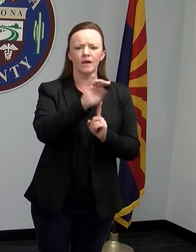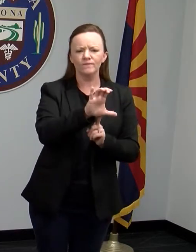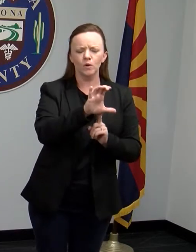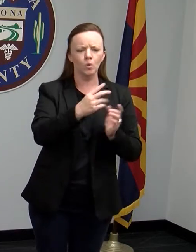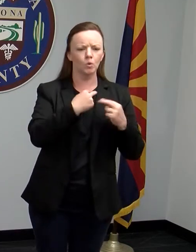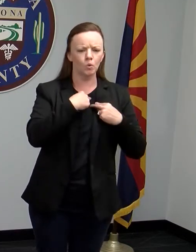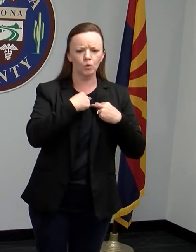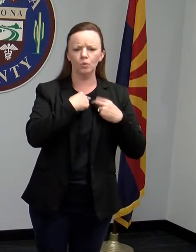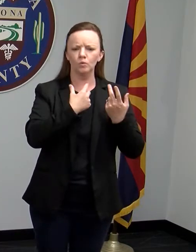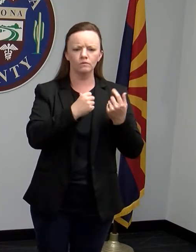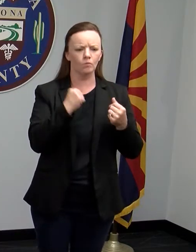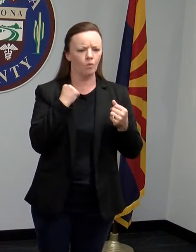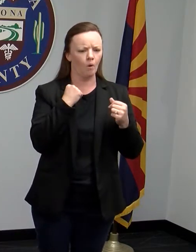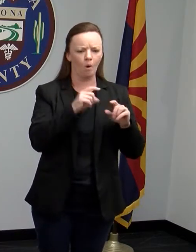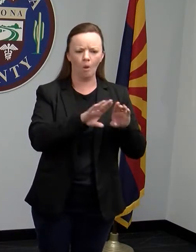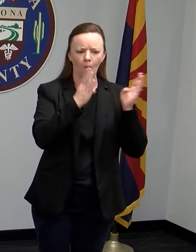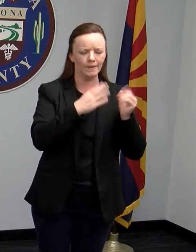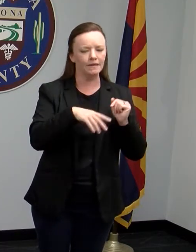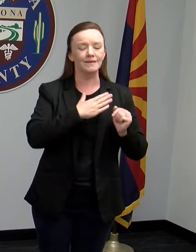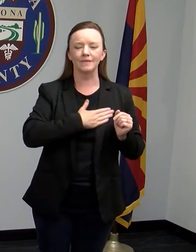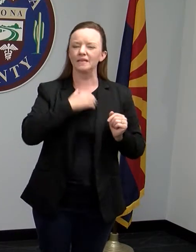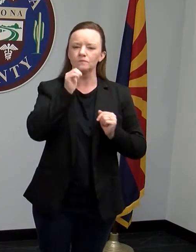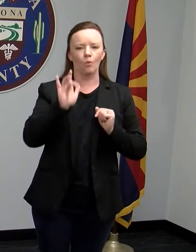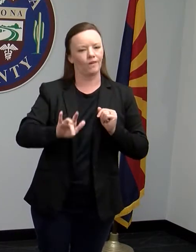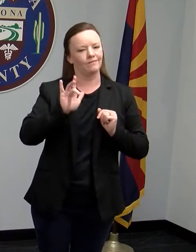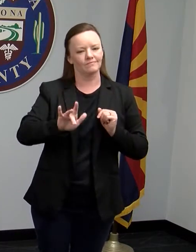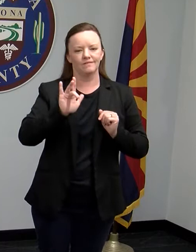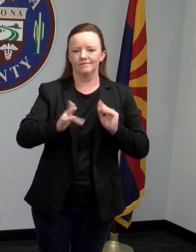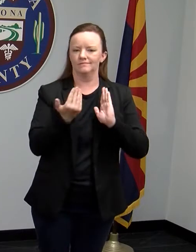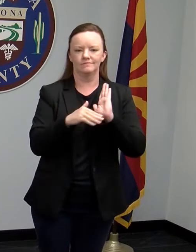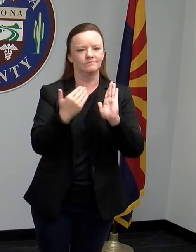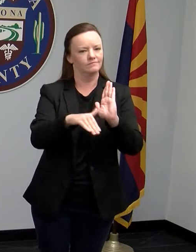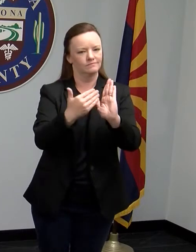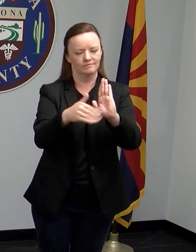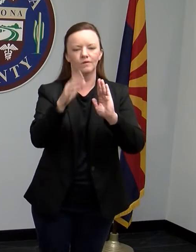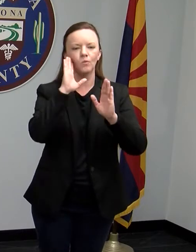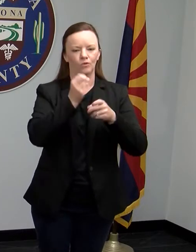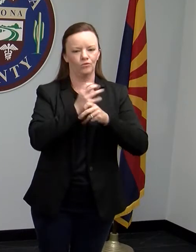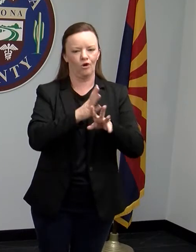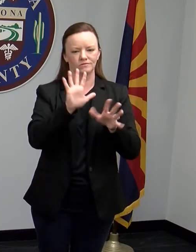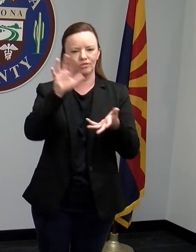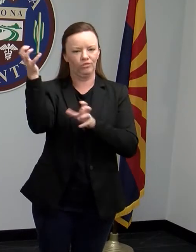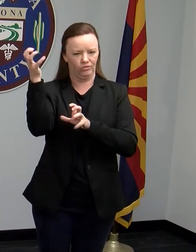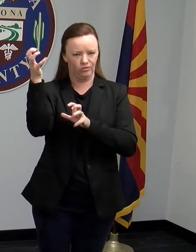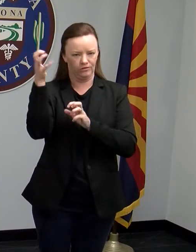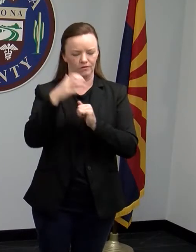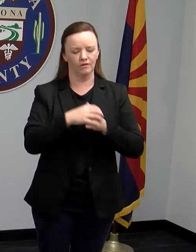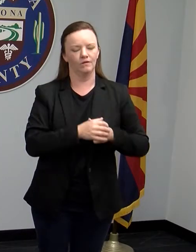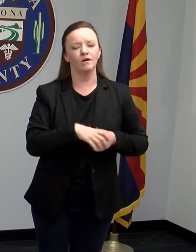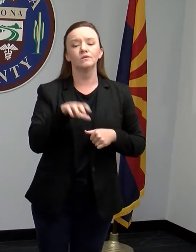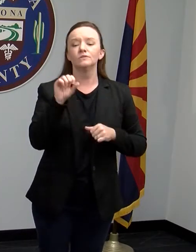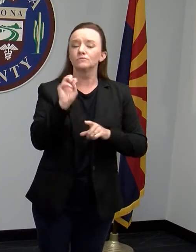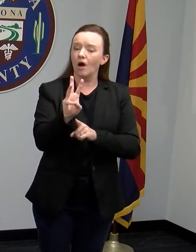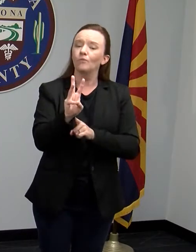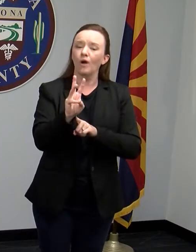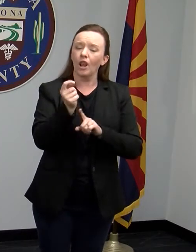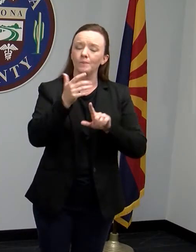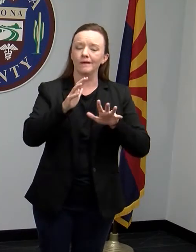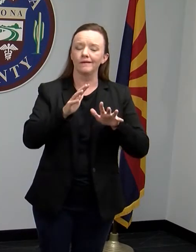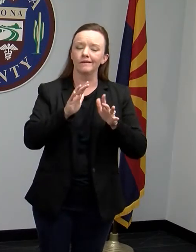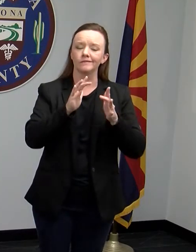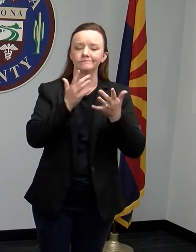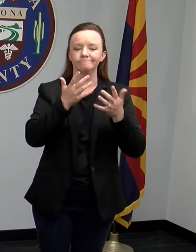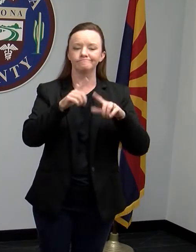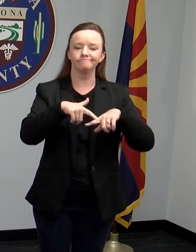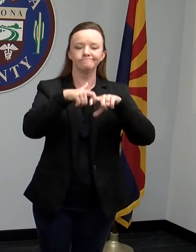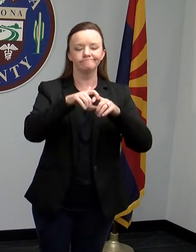unmute, please don't keep clicking away on that. We know there are some hiccups in the software because of the sheer volume of people that